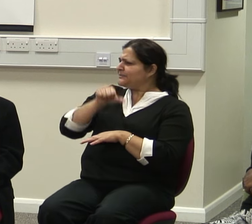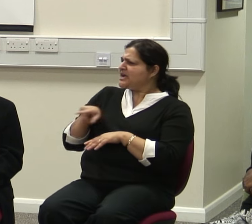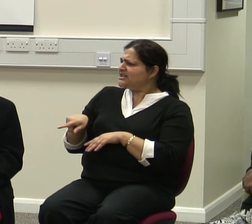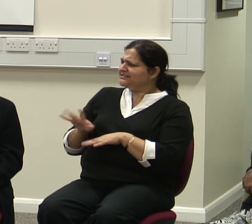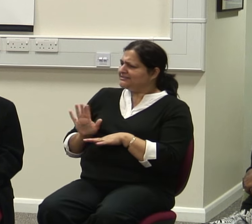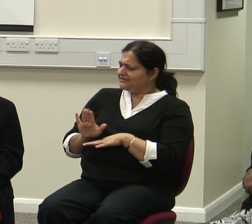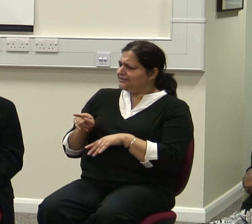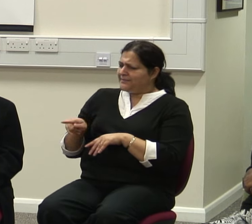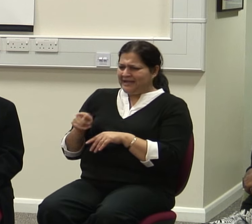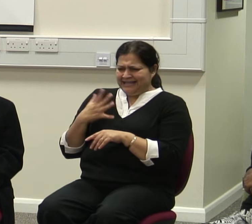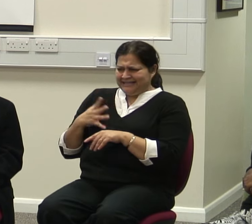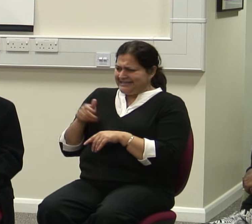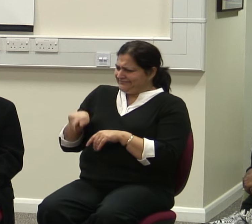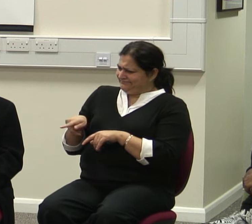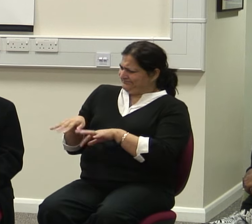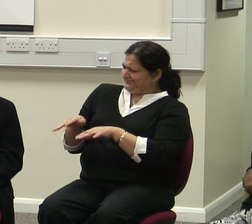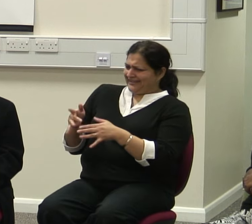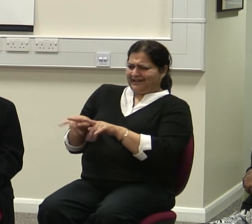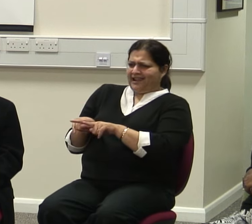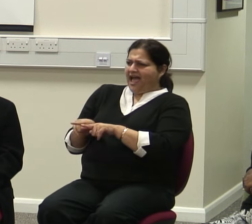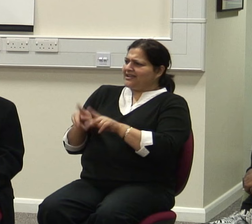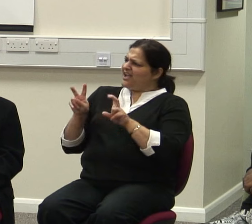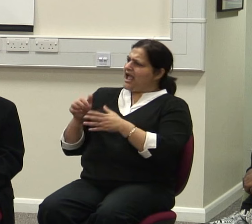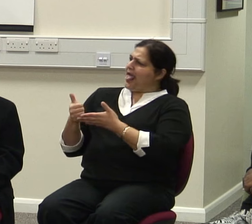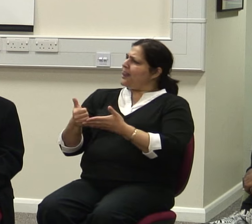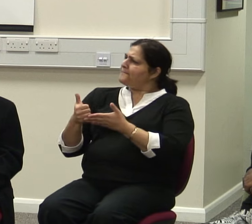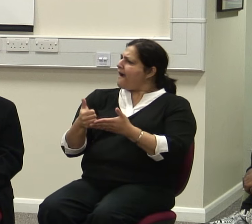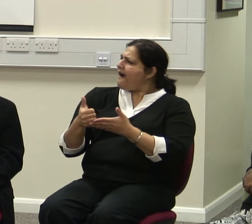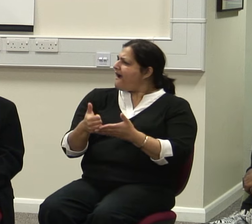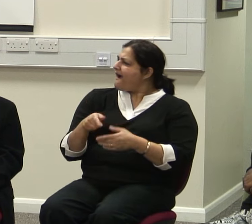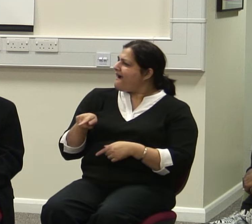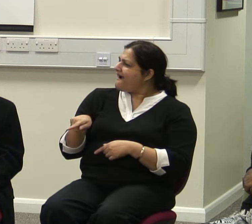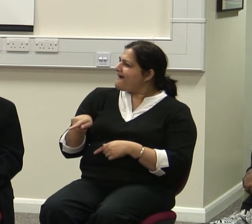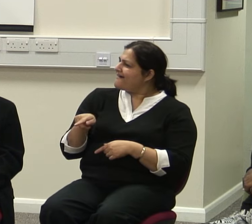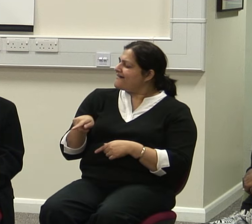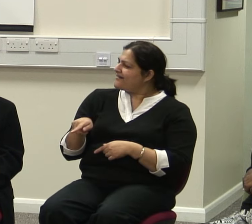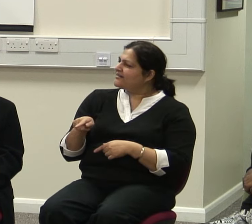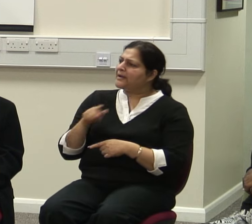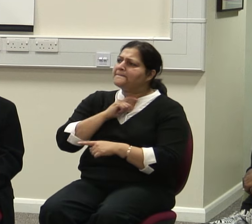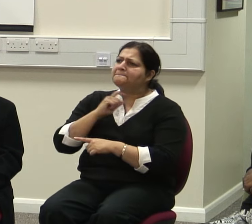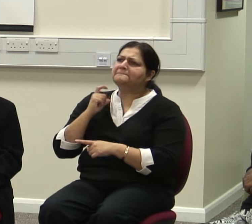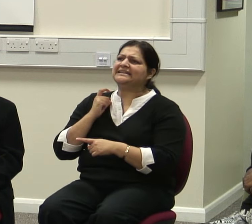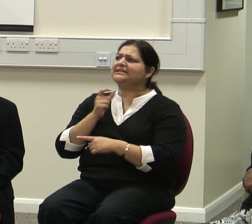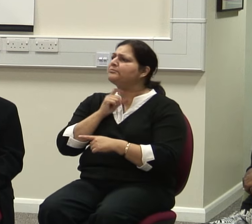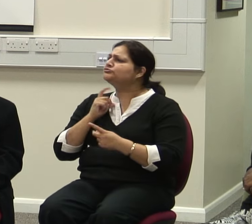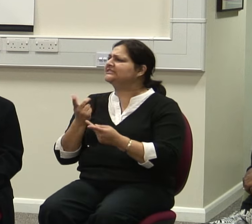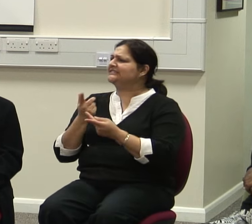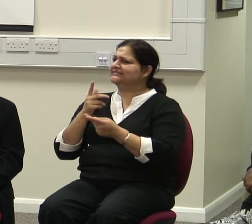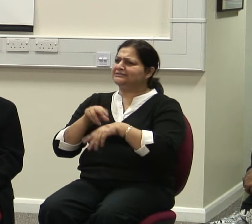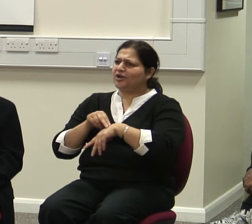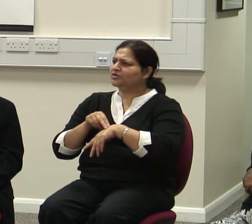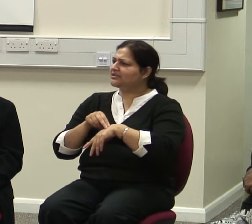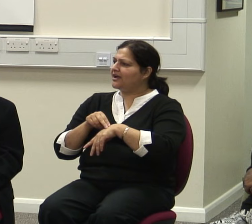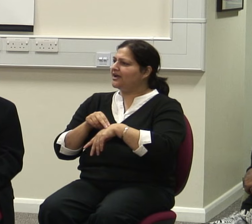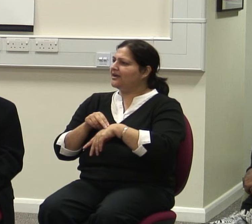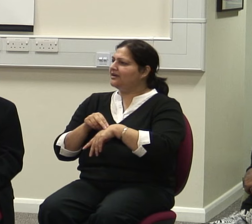skill, some kind of helper, minister, priest, doctor, teacher, doctor, you know, meant,